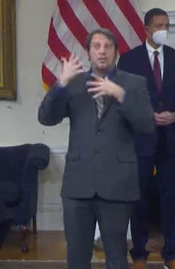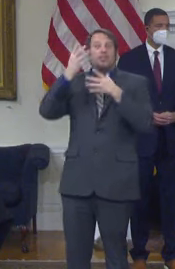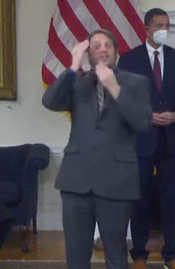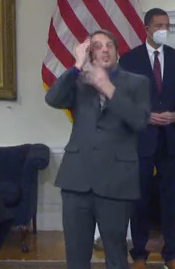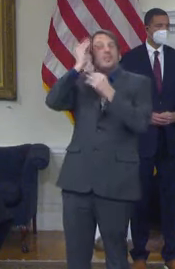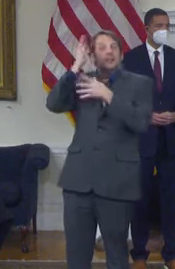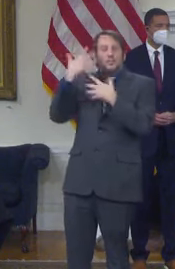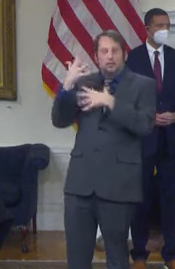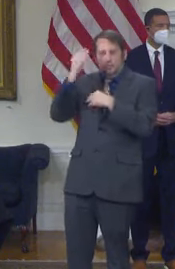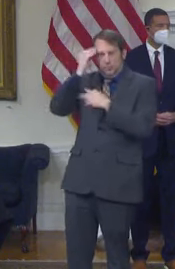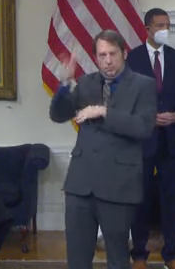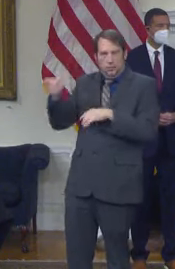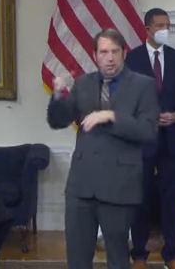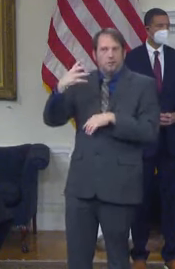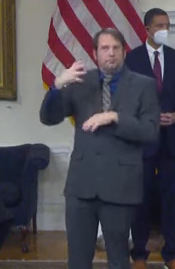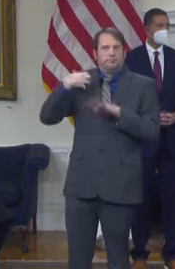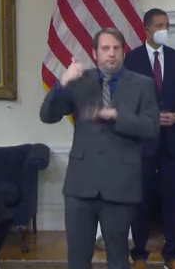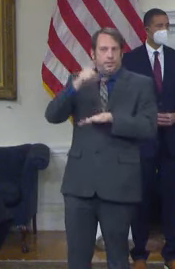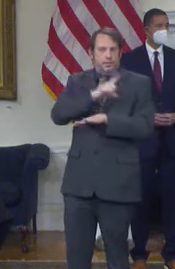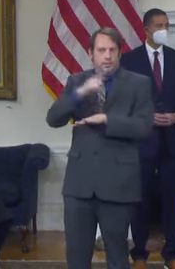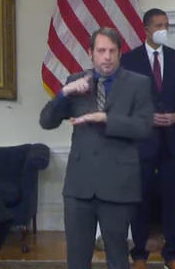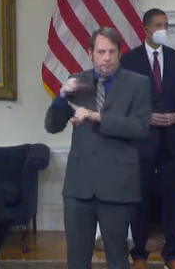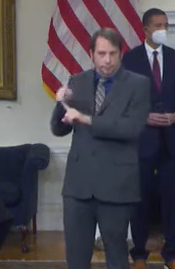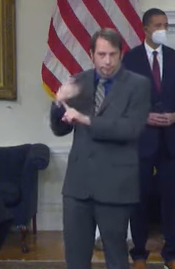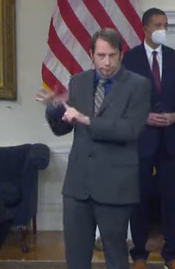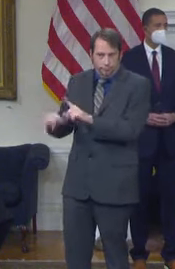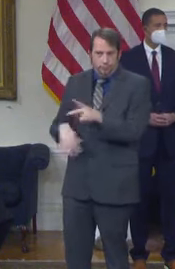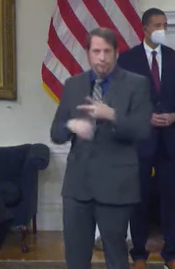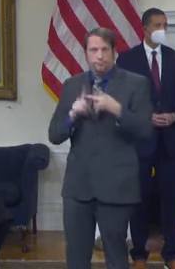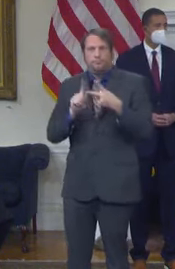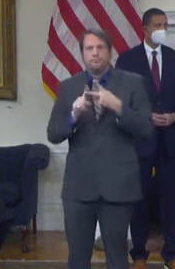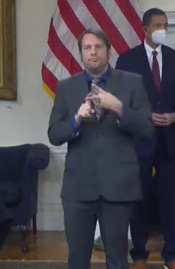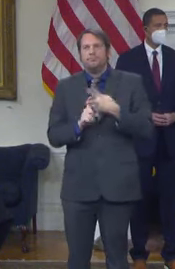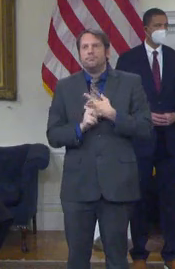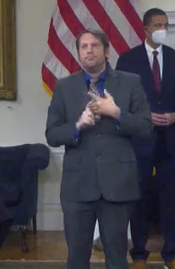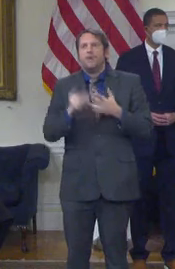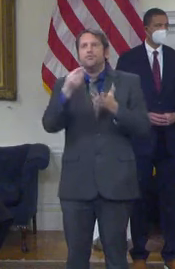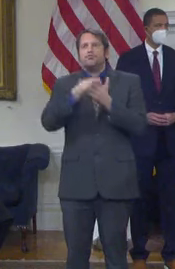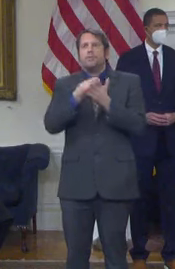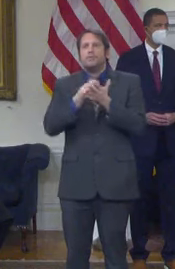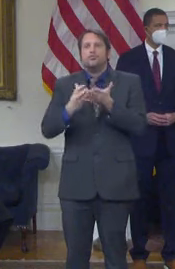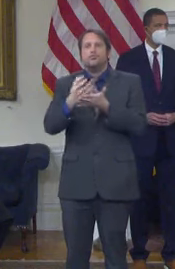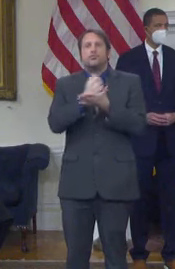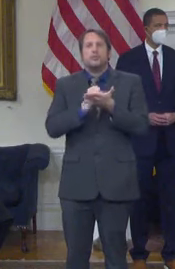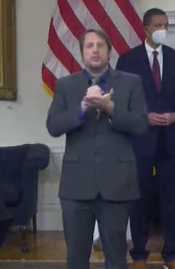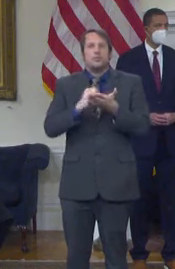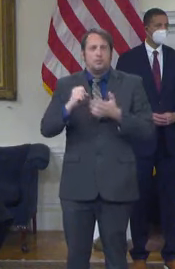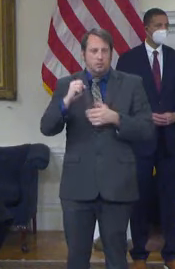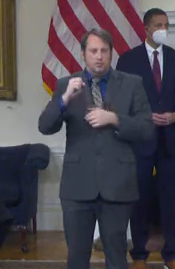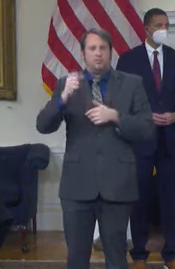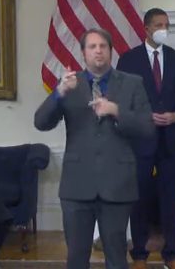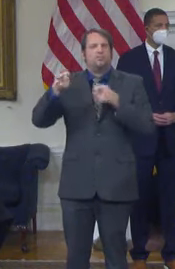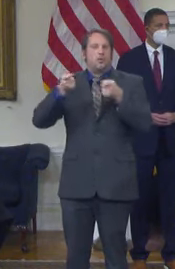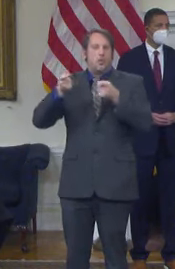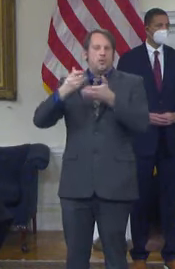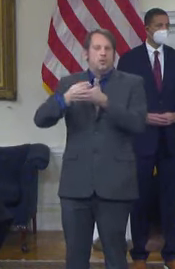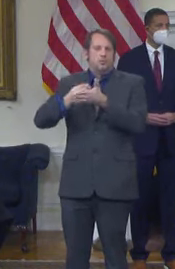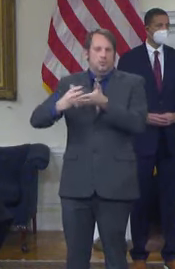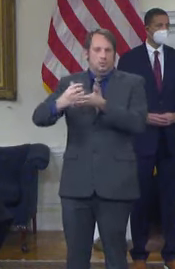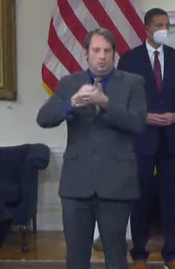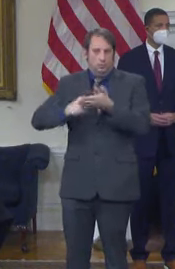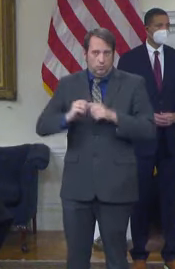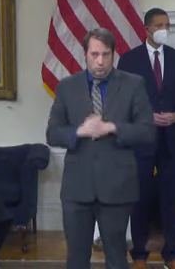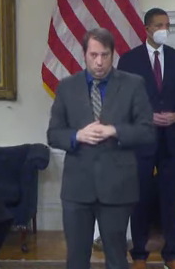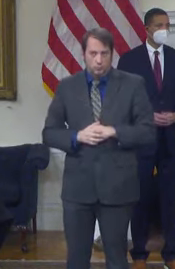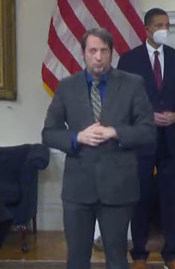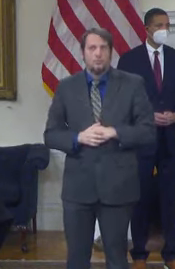the Board of Public Works, both the treasurer and the comptroller. And we fully briefed our entire federal delegation on the status of